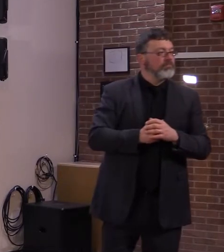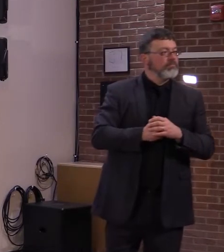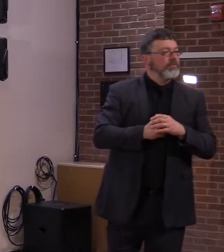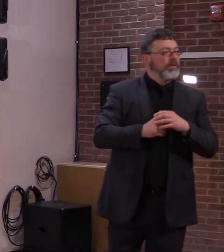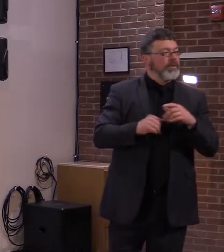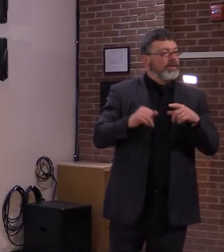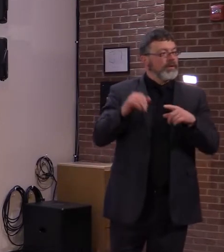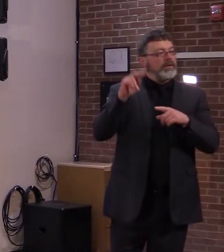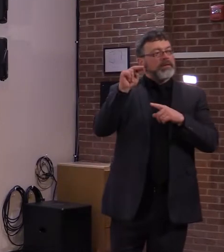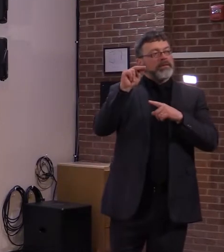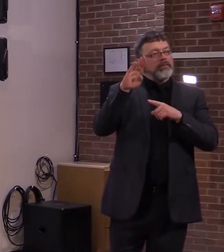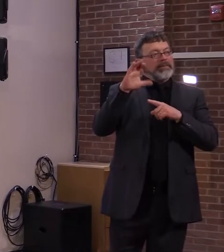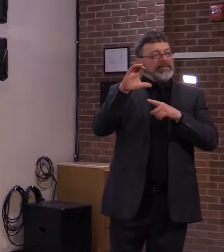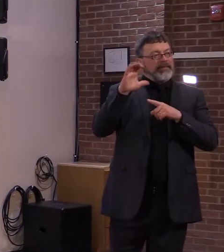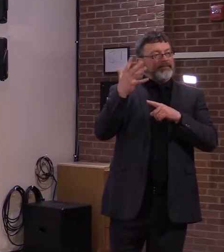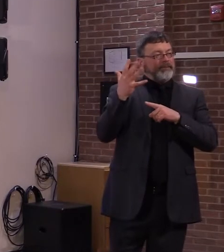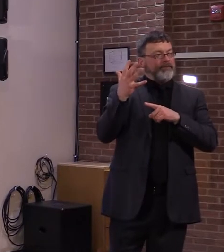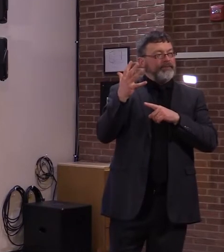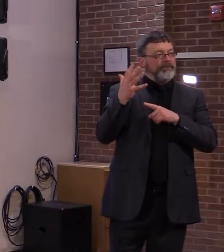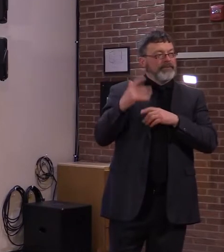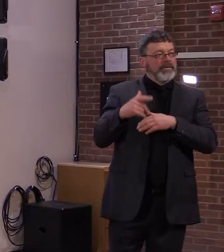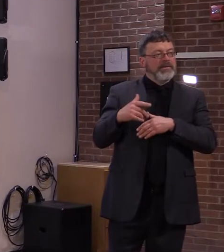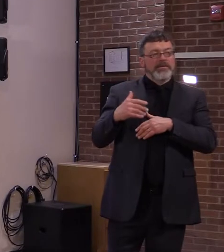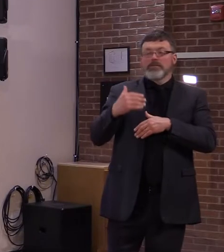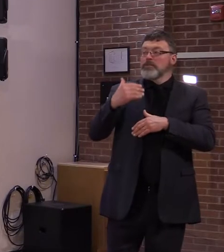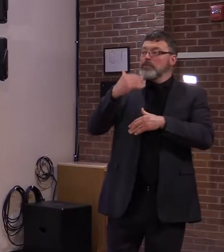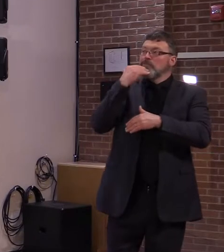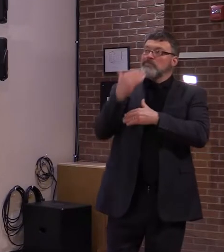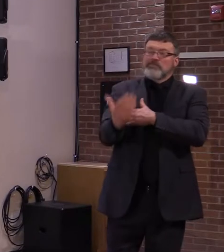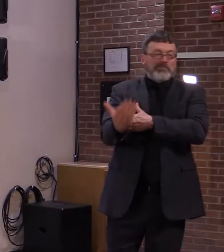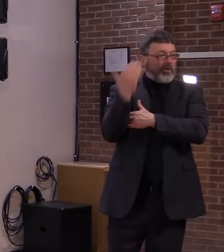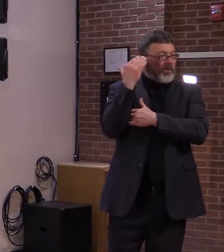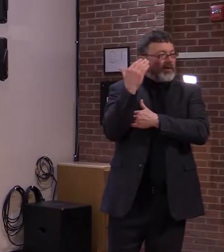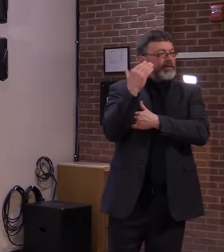Good morning. I want to follow up on the work search requirement.